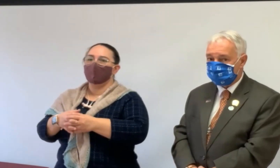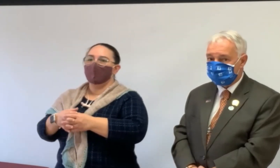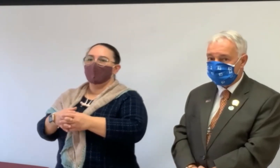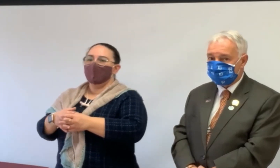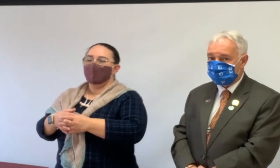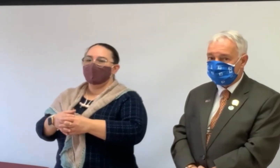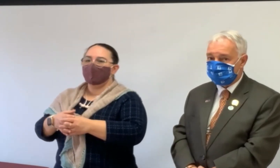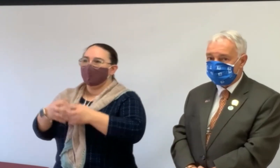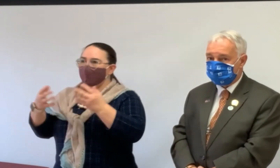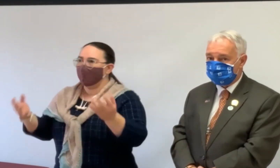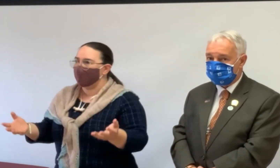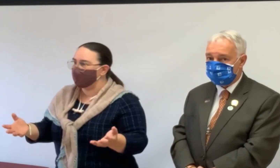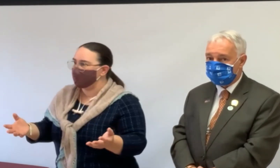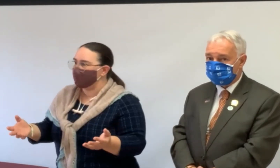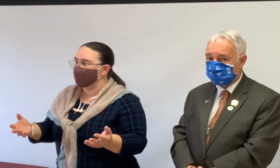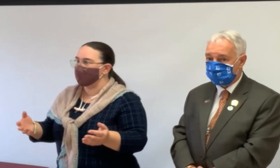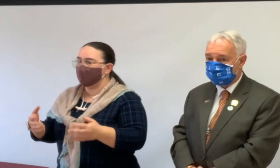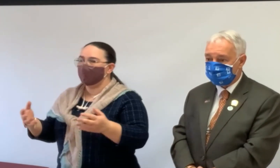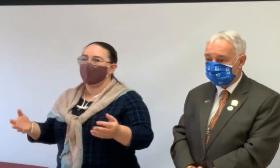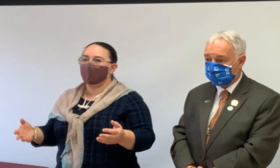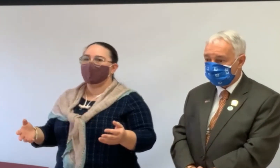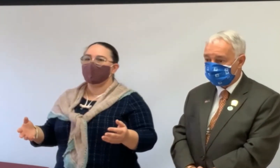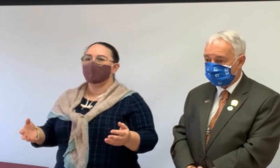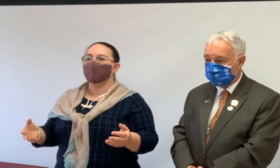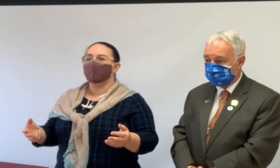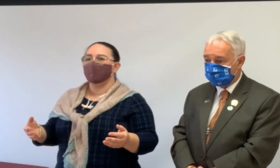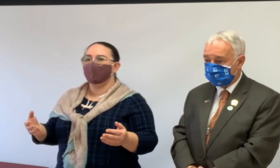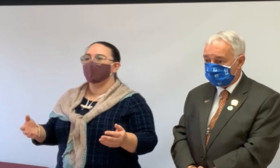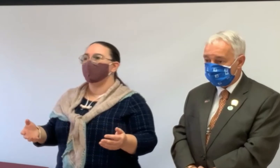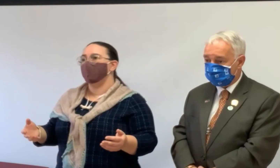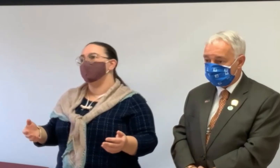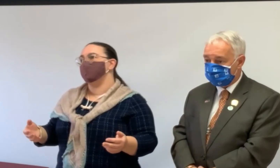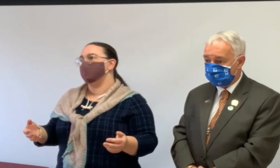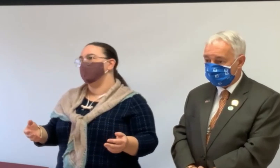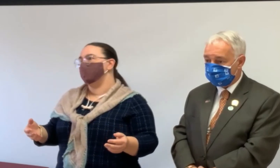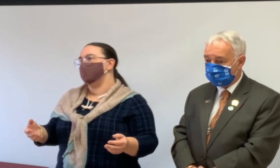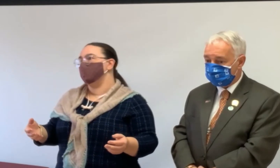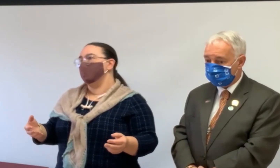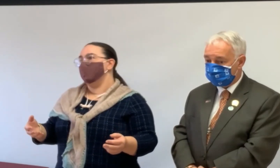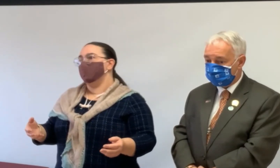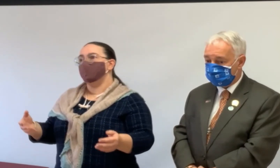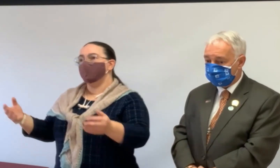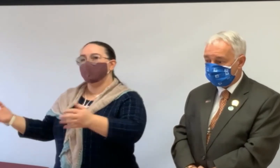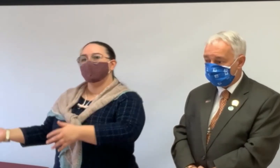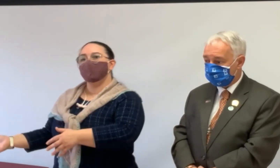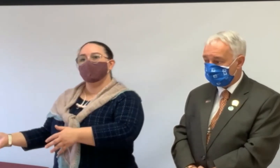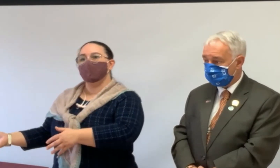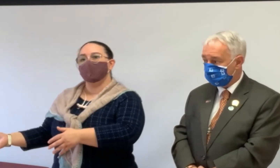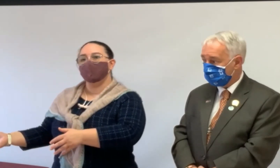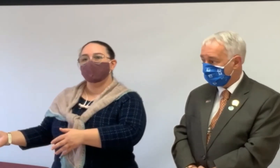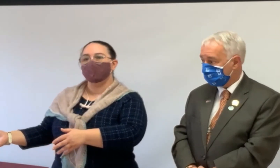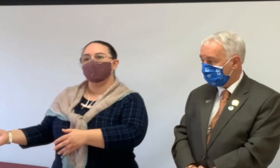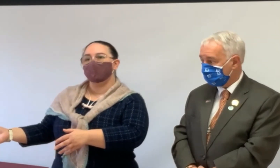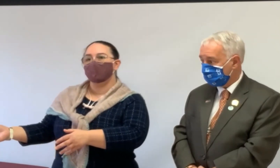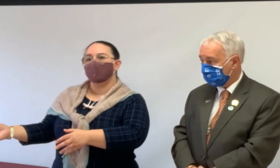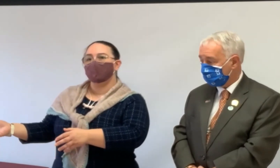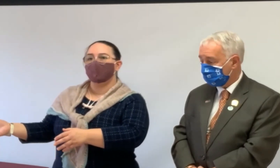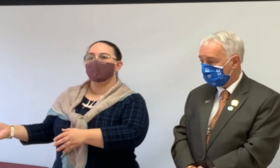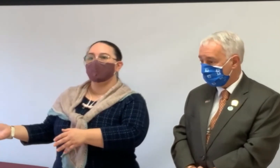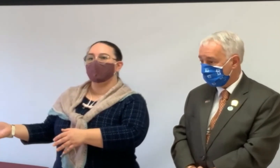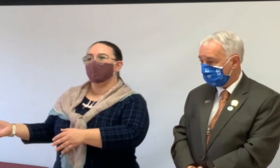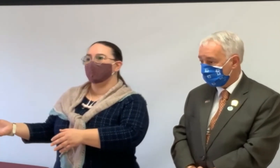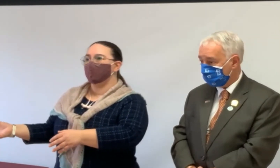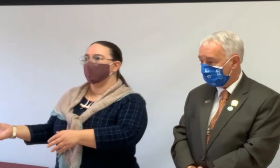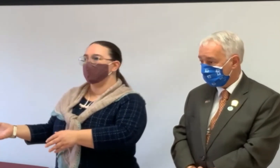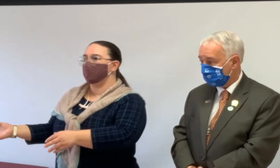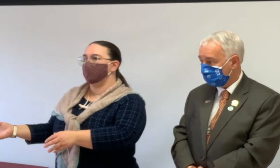where they sell a house or sell property because they, they feel that they had to for some reason. And then they just end up in another situation that's